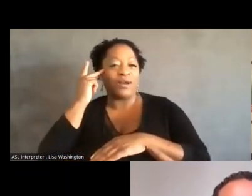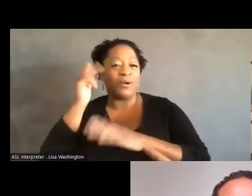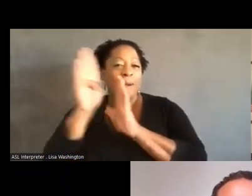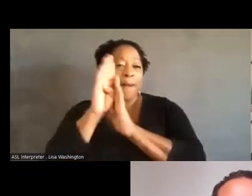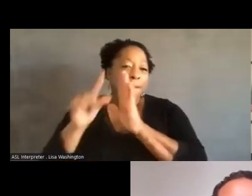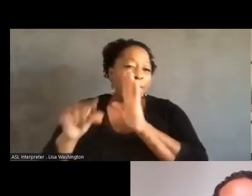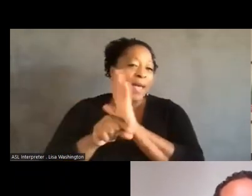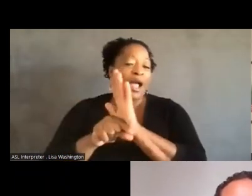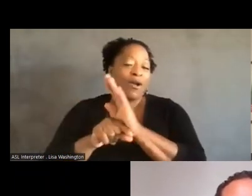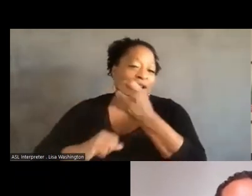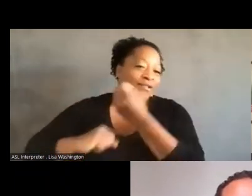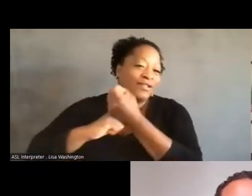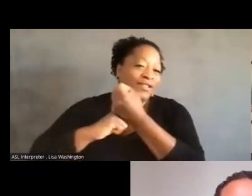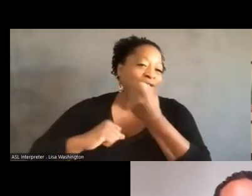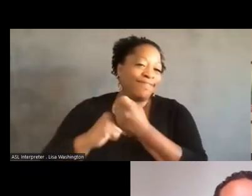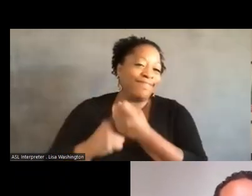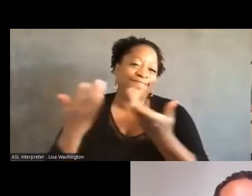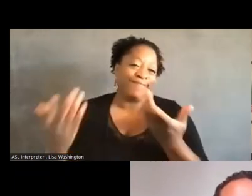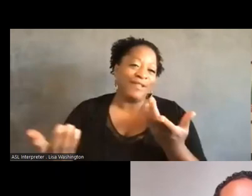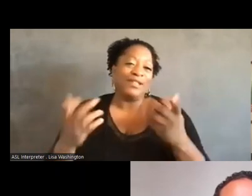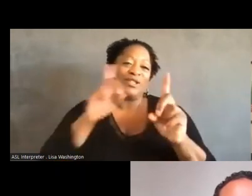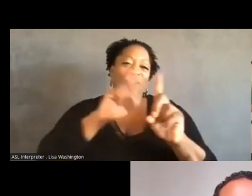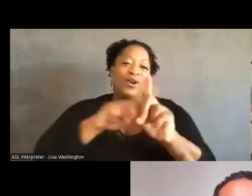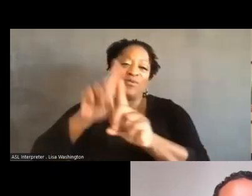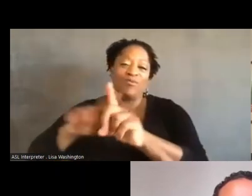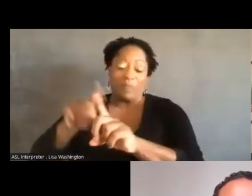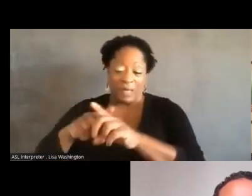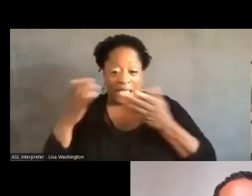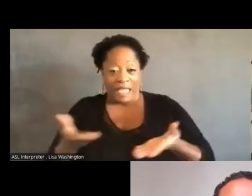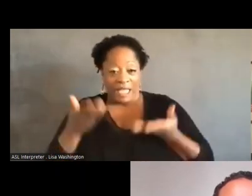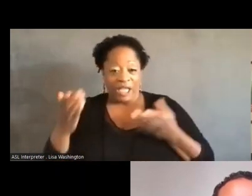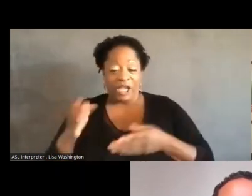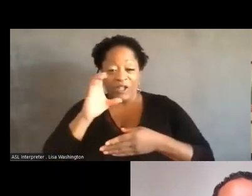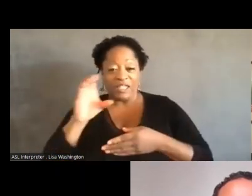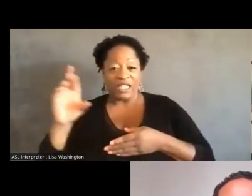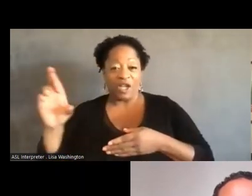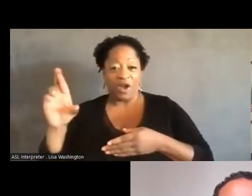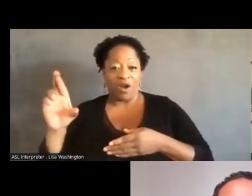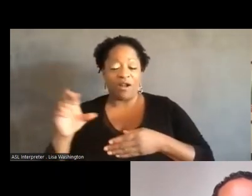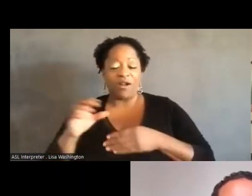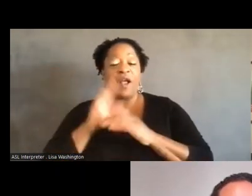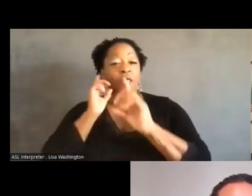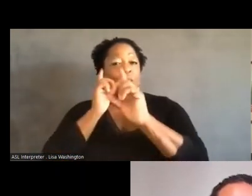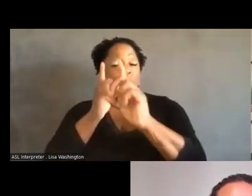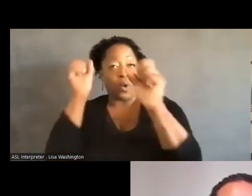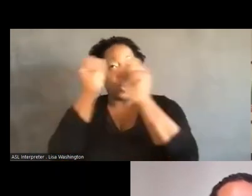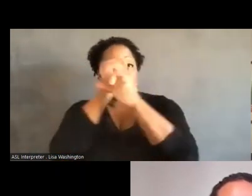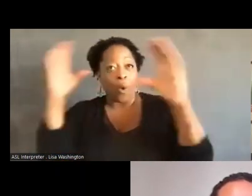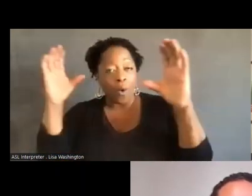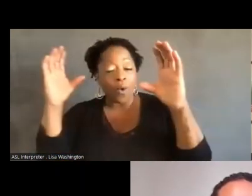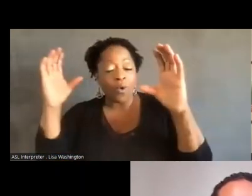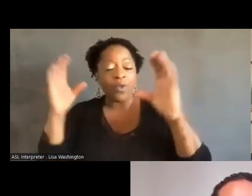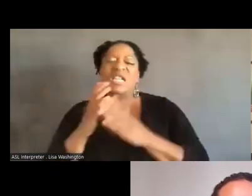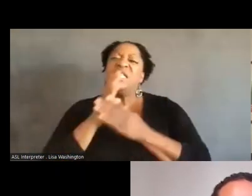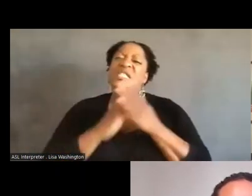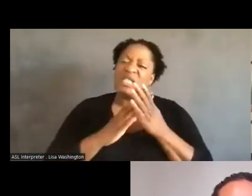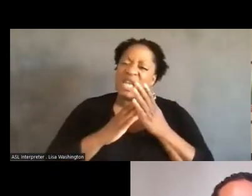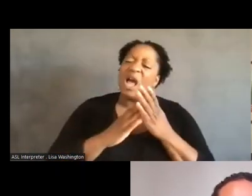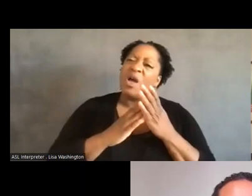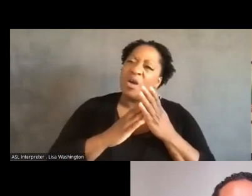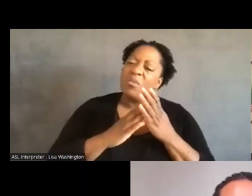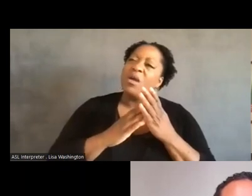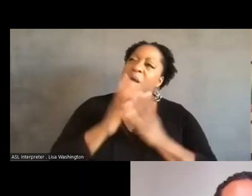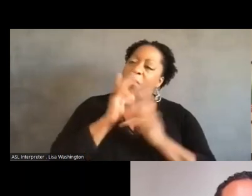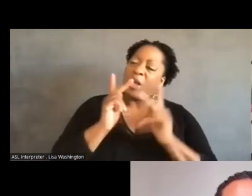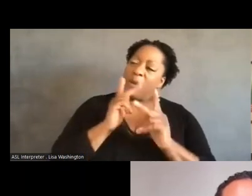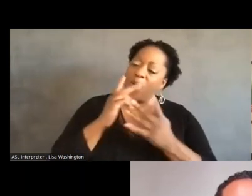we, um, at critical resistance, you know, the goal there, and again, I think some of us did this better and worse